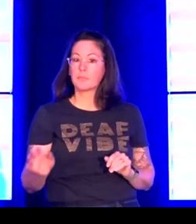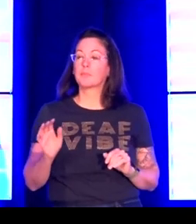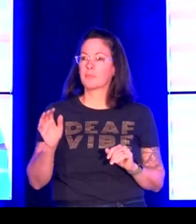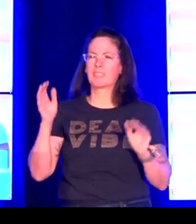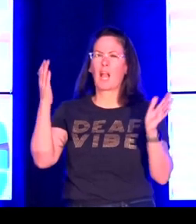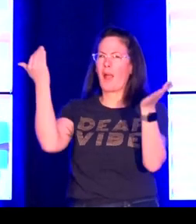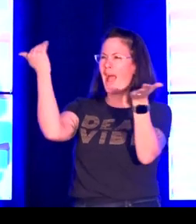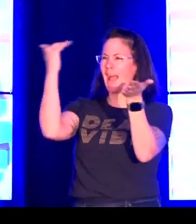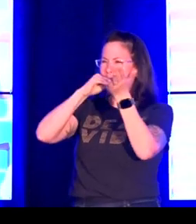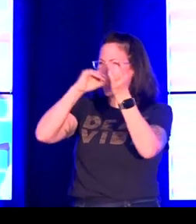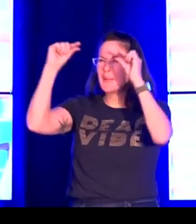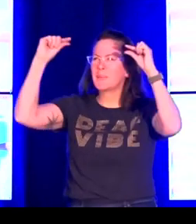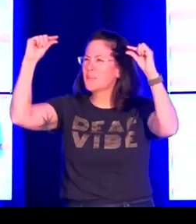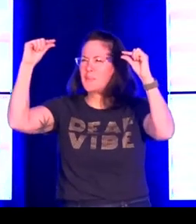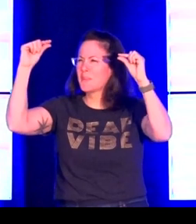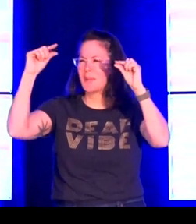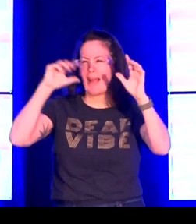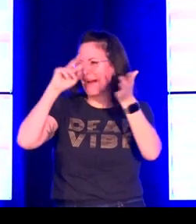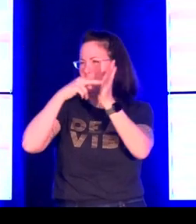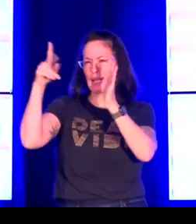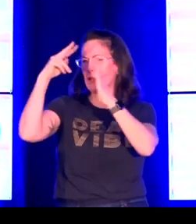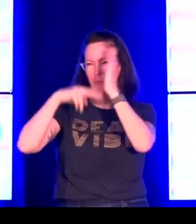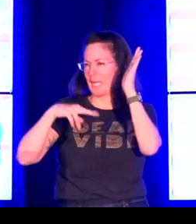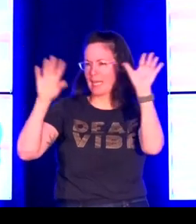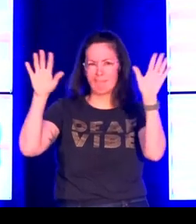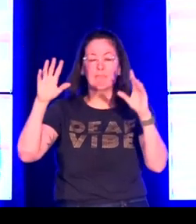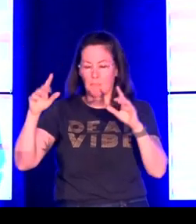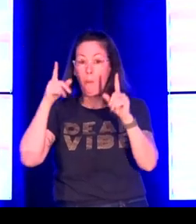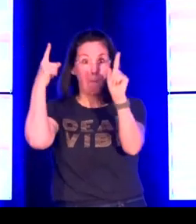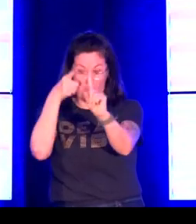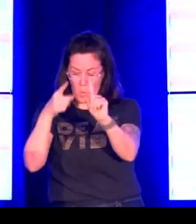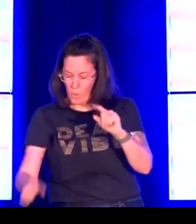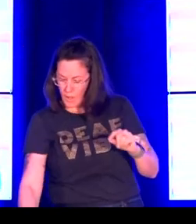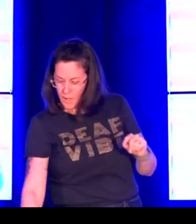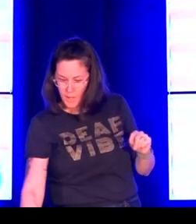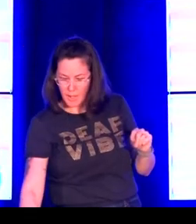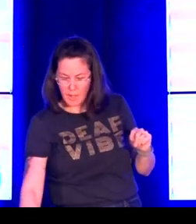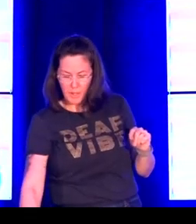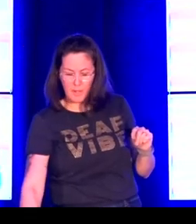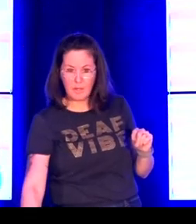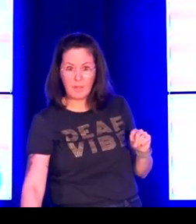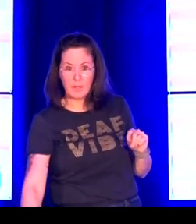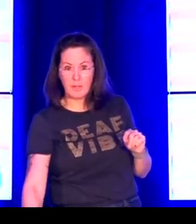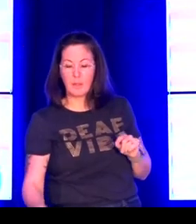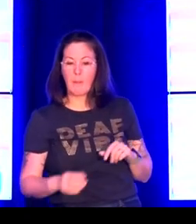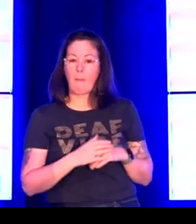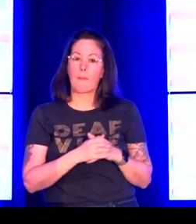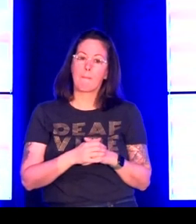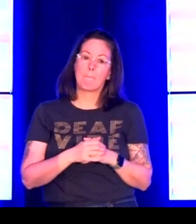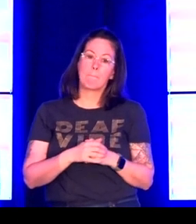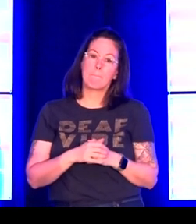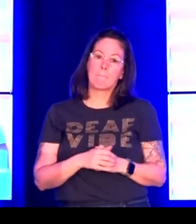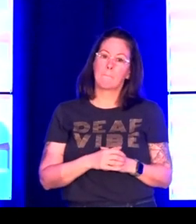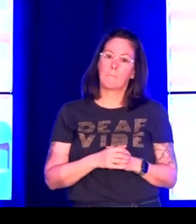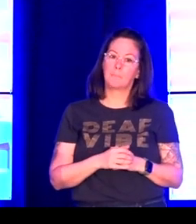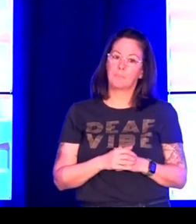working with deaf or sign language communities again I understand that this text is way too small to expect anyone in the room or online to read it